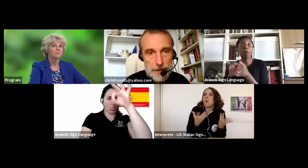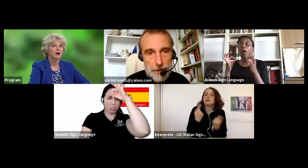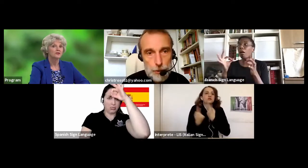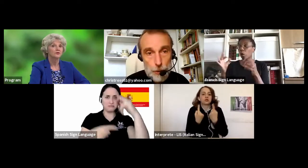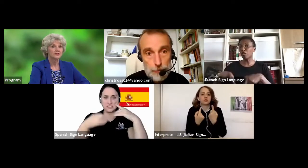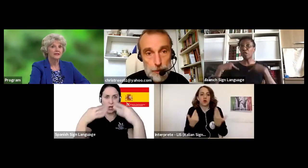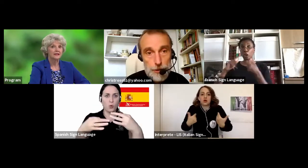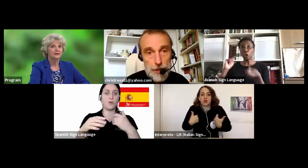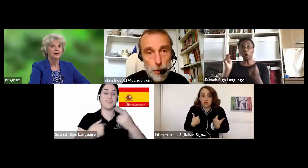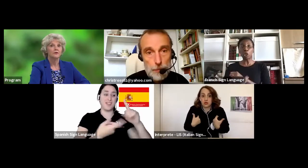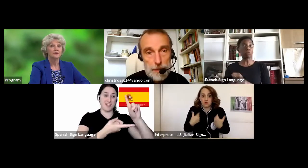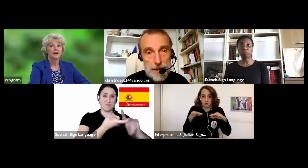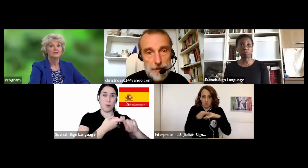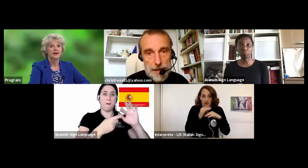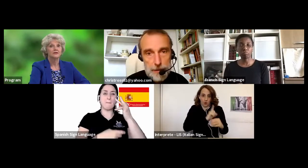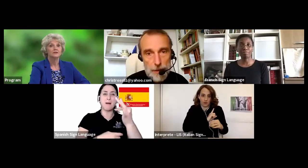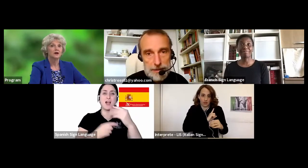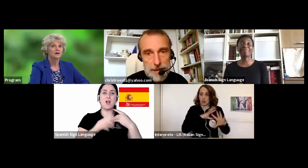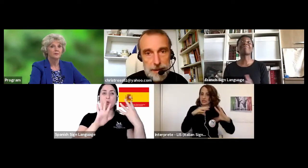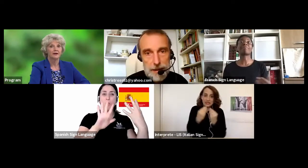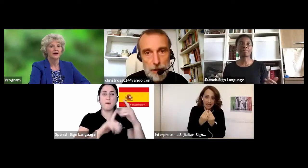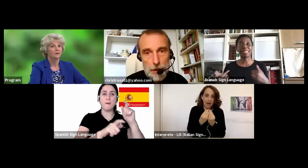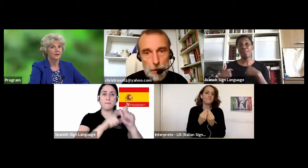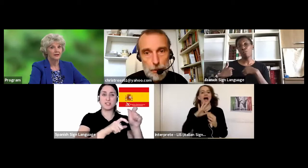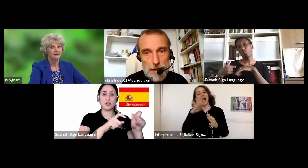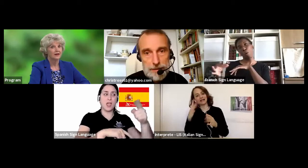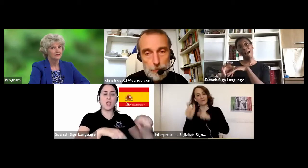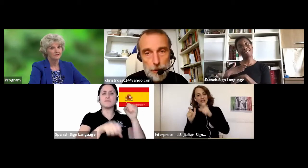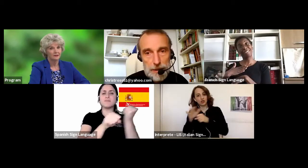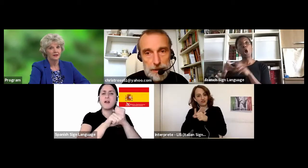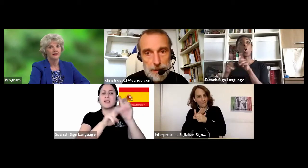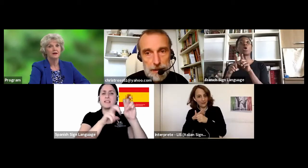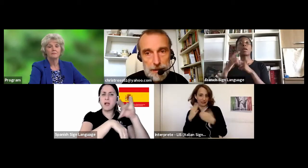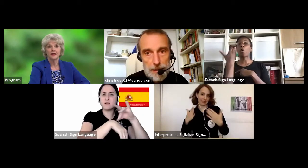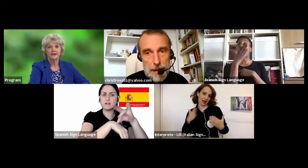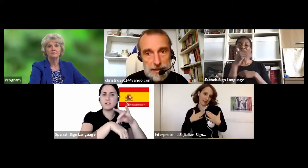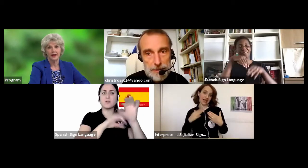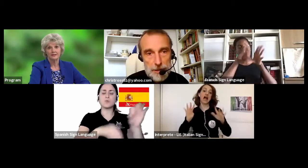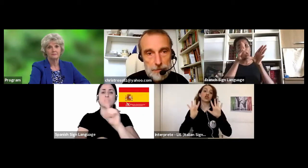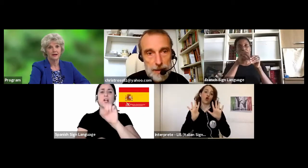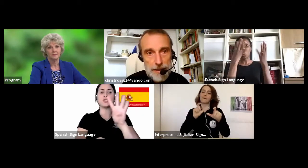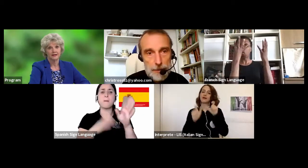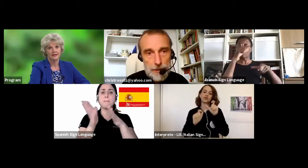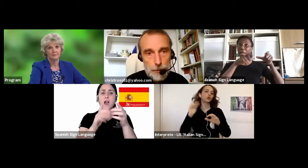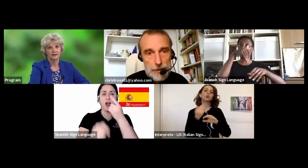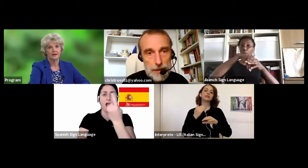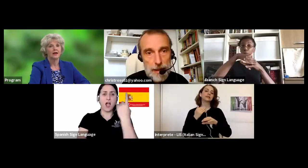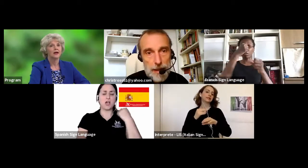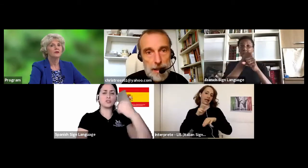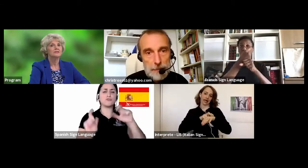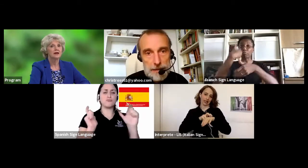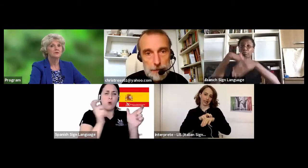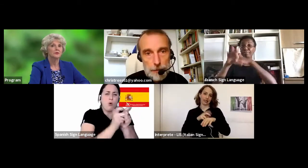On March 14, we met together to talk about how we, as a family, might be impacted by the pandemic